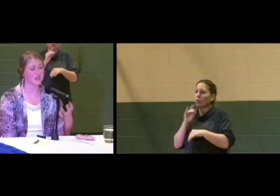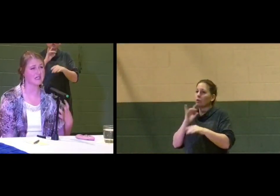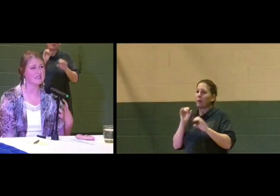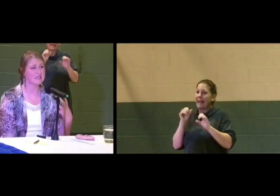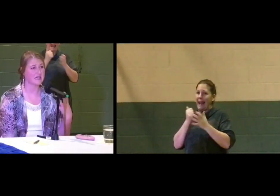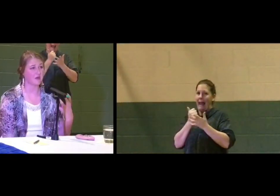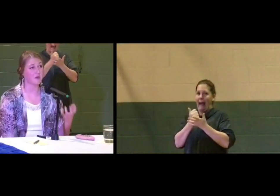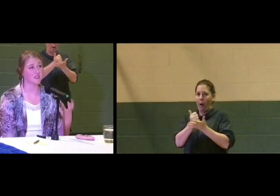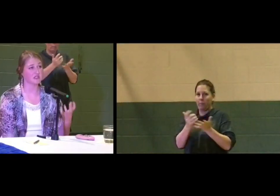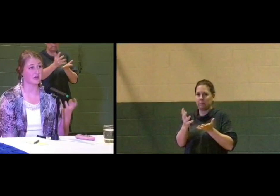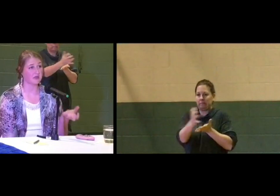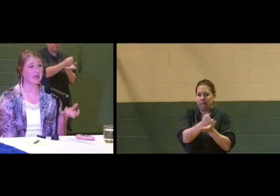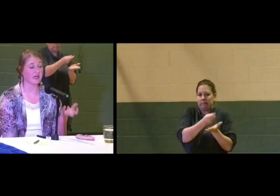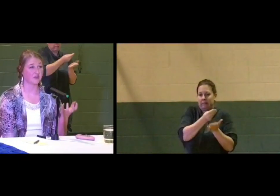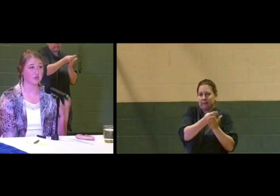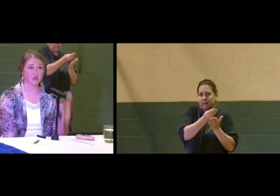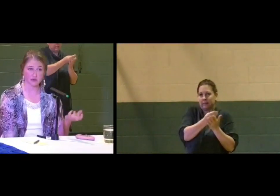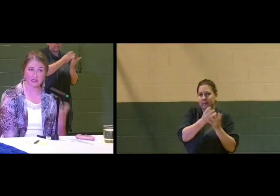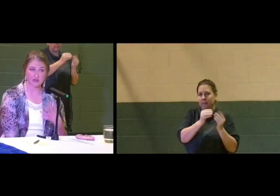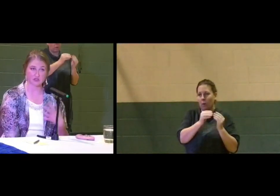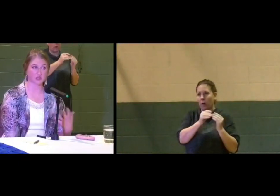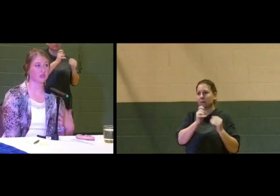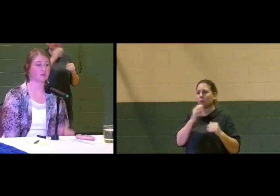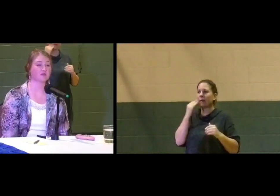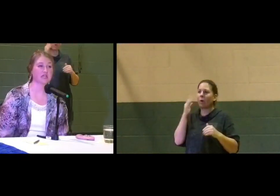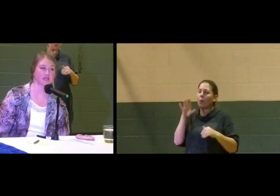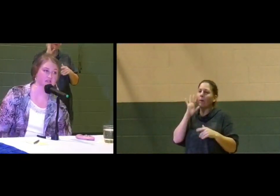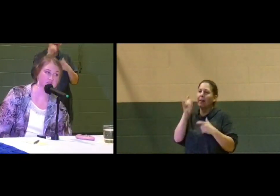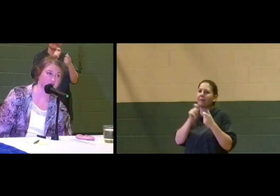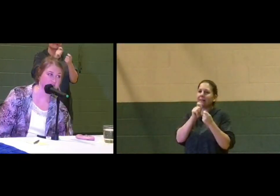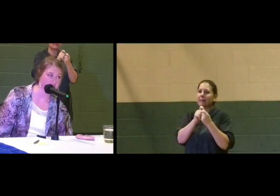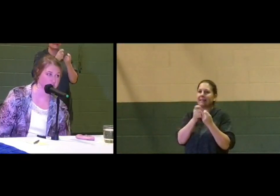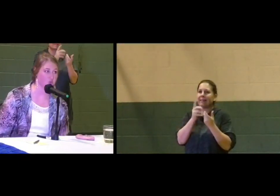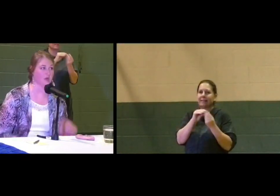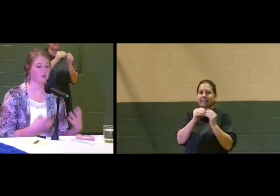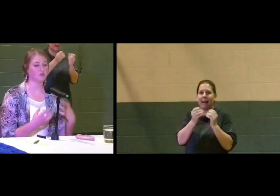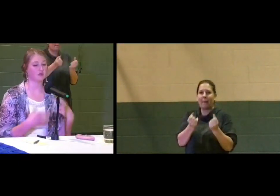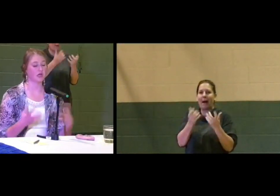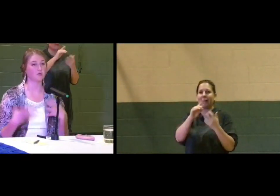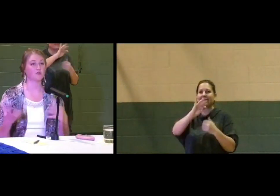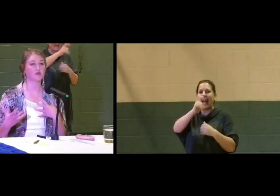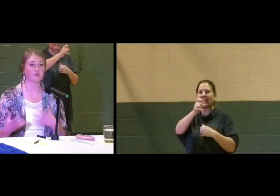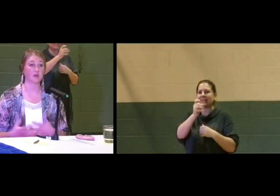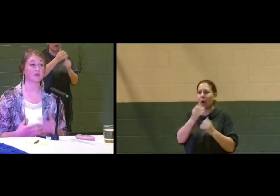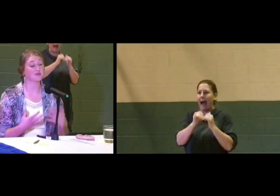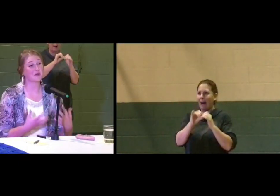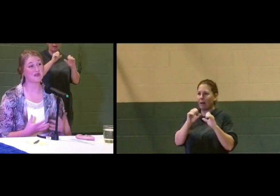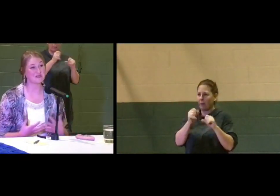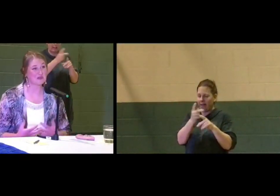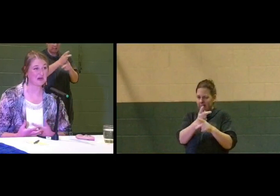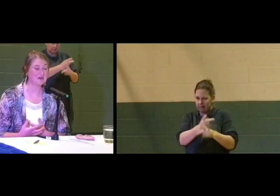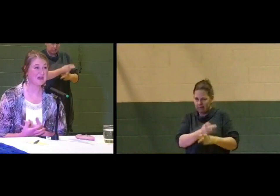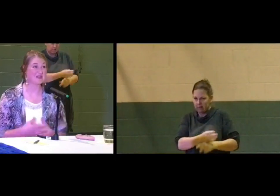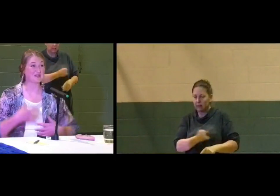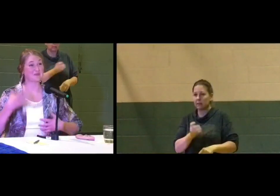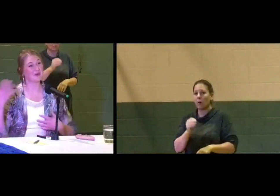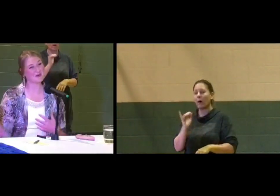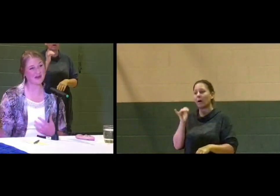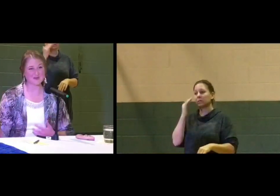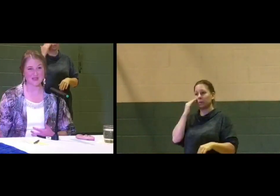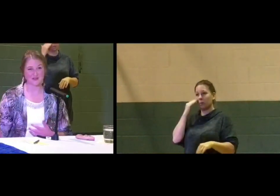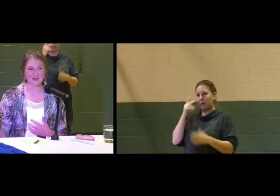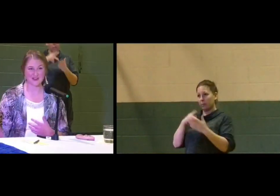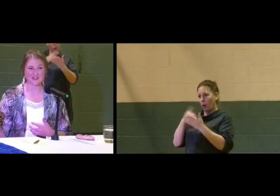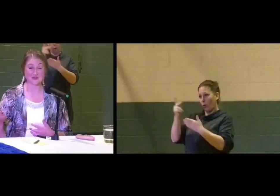bolster that budget that we have. We know we're going to have a certain number of taxes every year, so what can we do to help further that? Because we also know that the